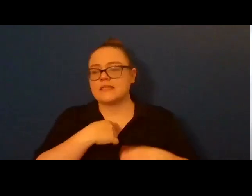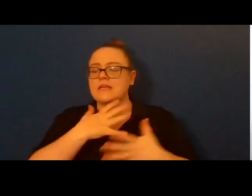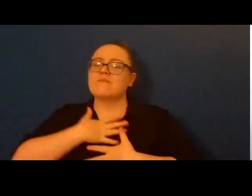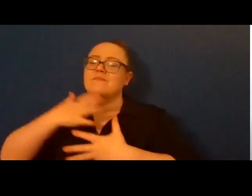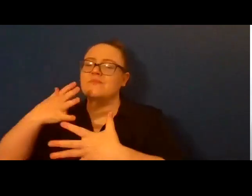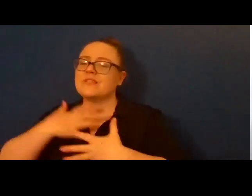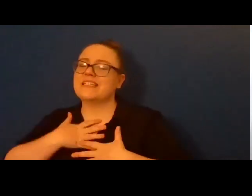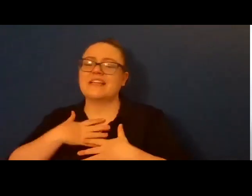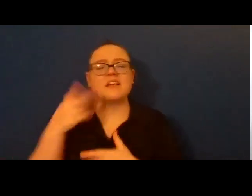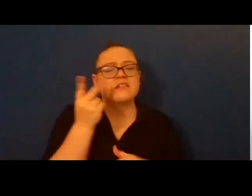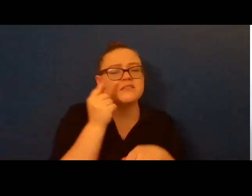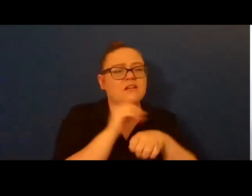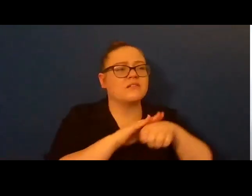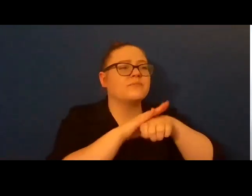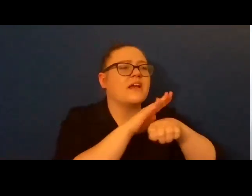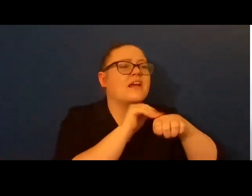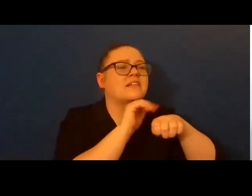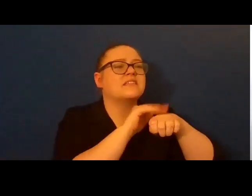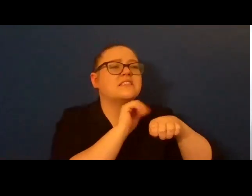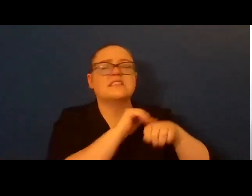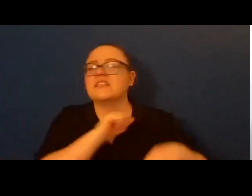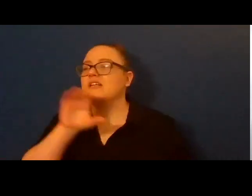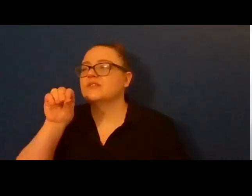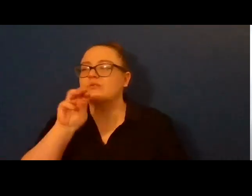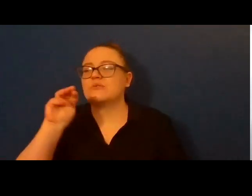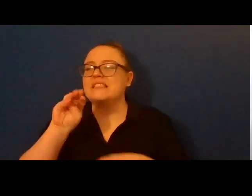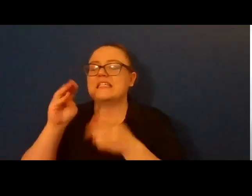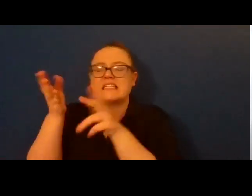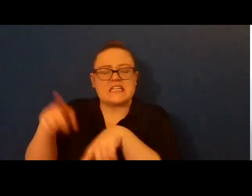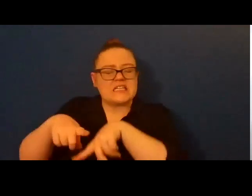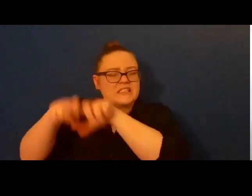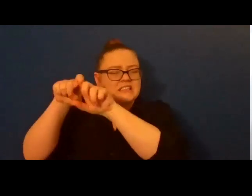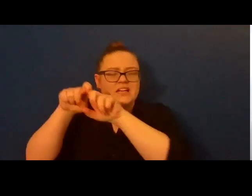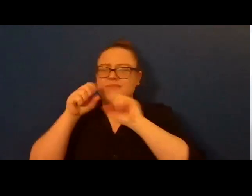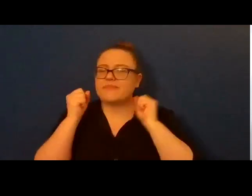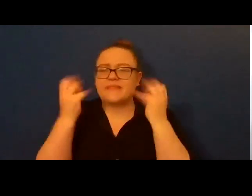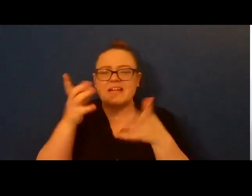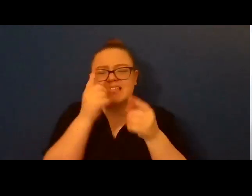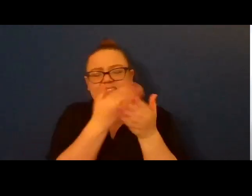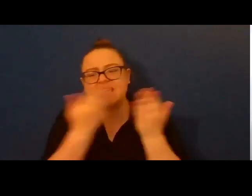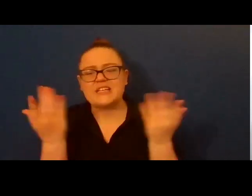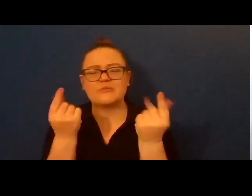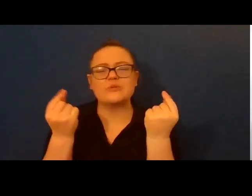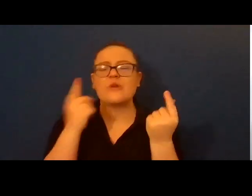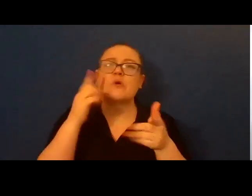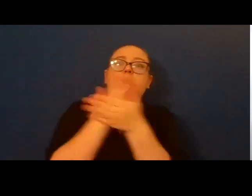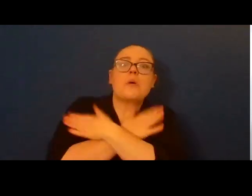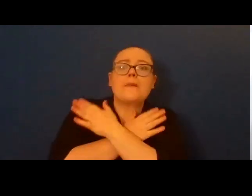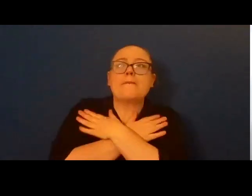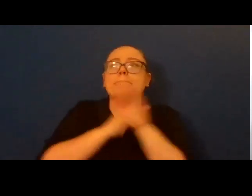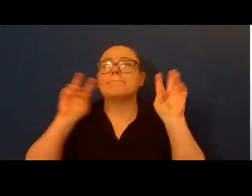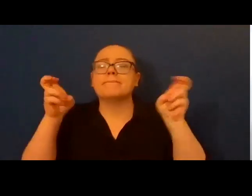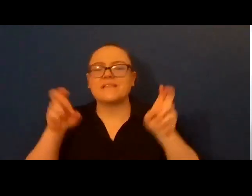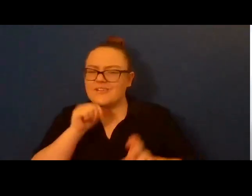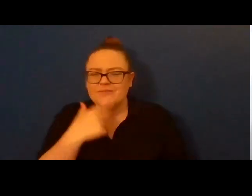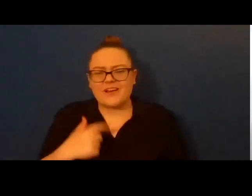Or petting dogs. Or social media breaks. Or any of a thousand things we do to stay calm. Don't tell me to be calm. I am